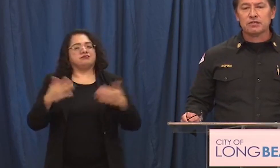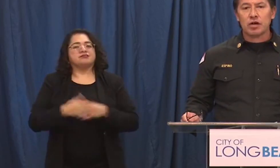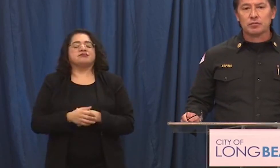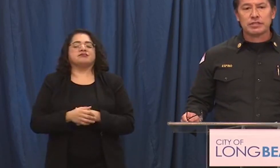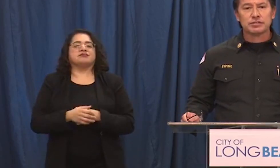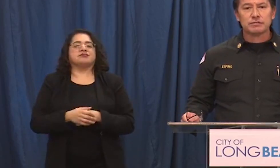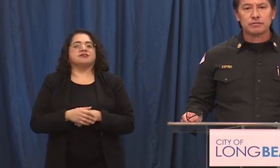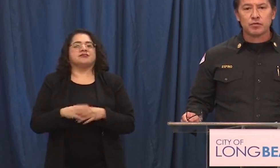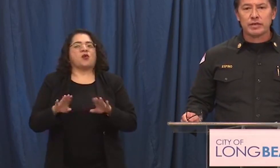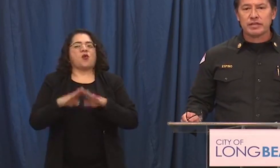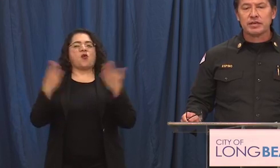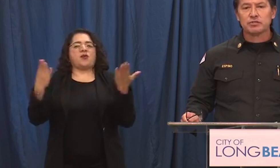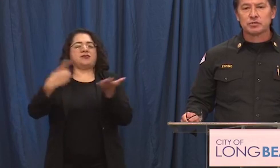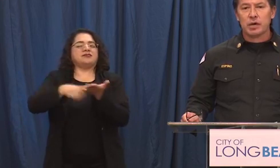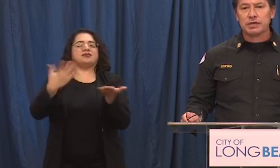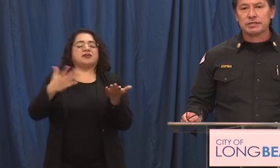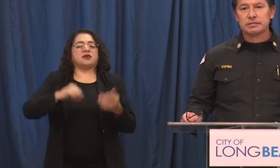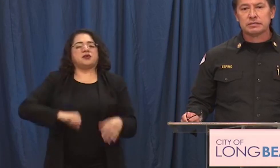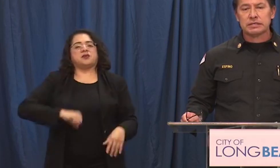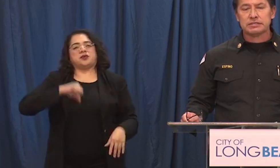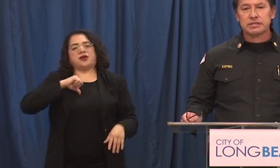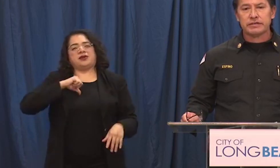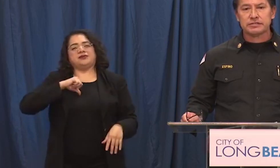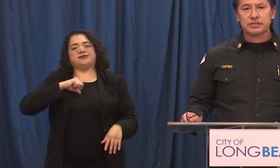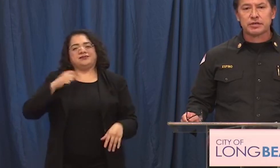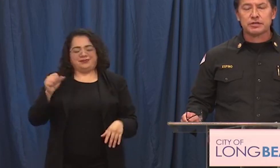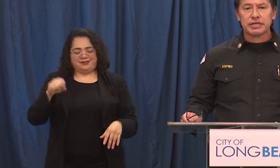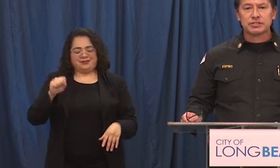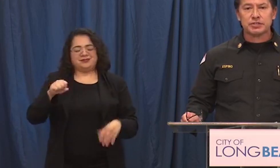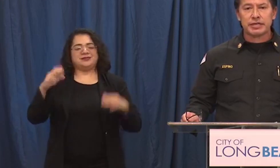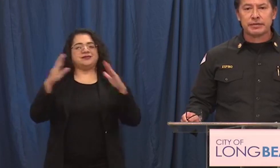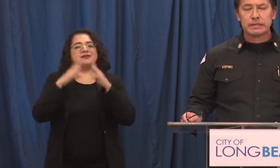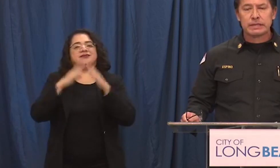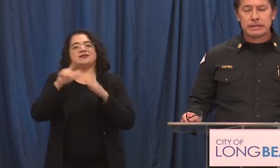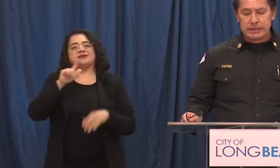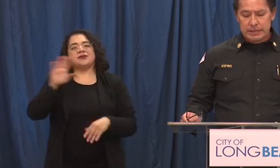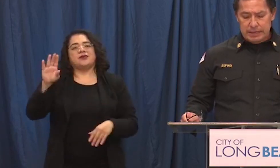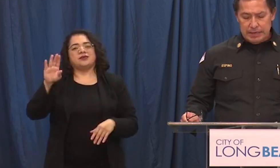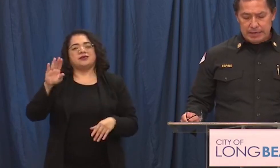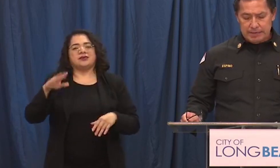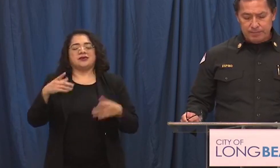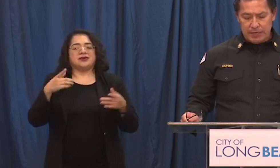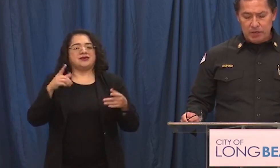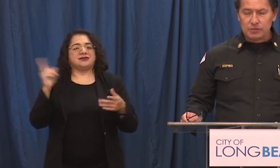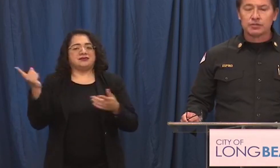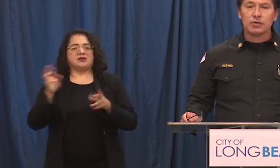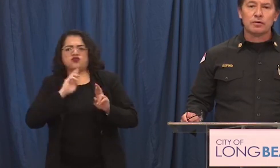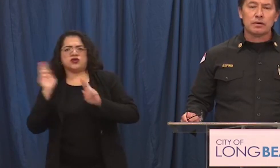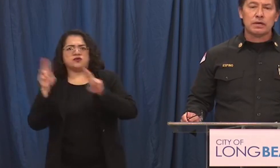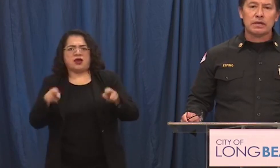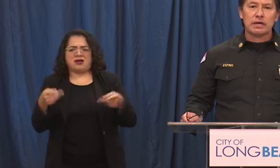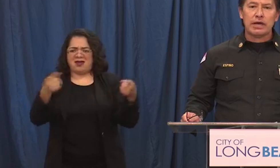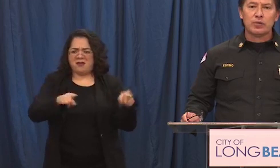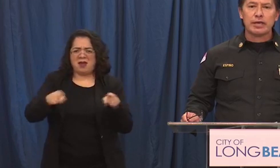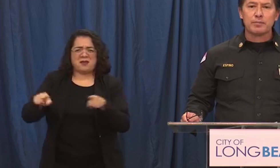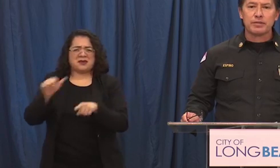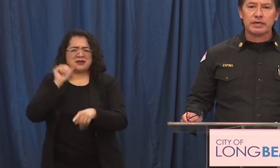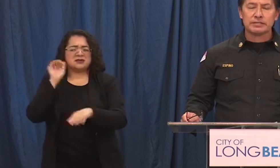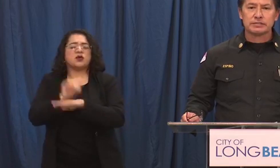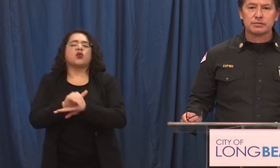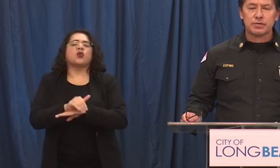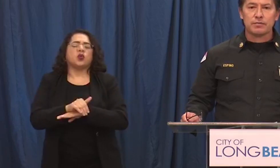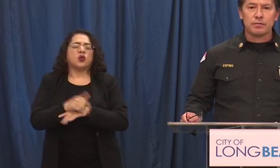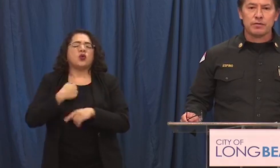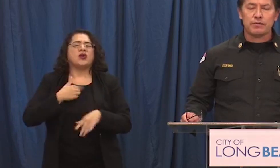the city of long beach for the way that they've responded uh to the events that occurred yesterday um and also uh how we